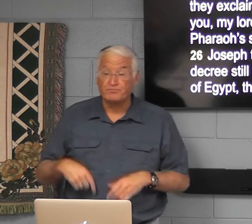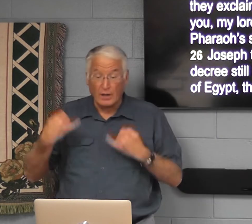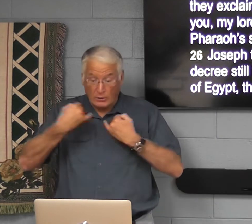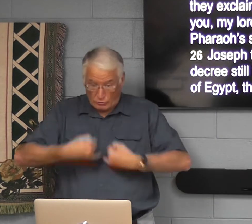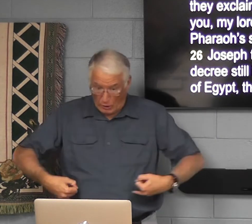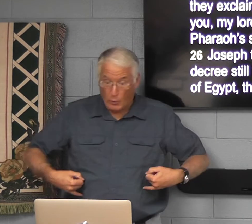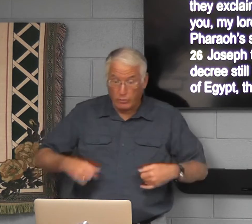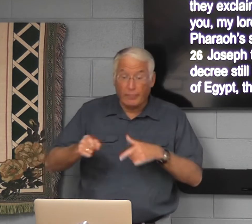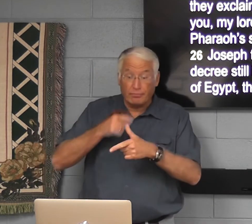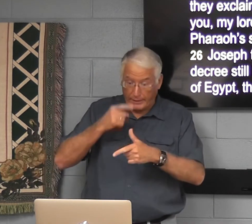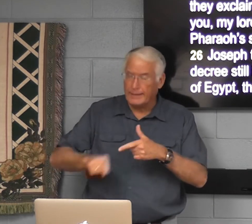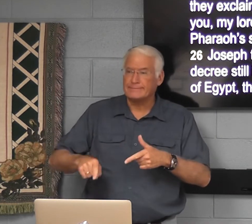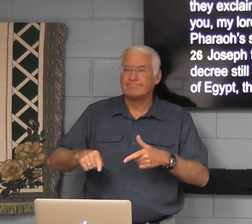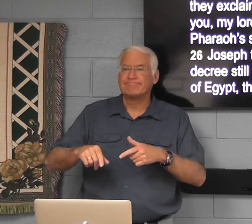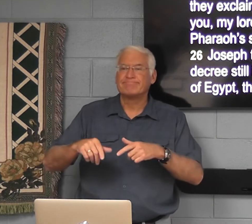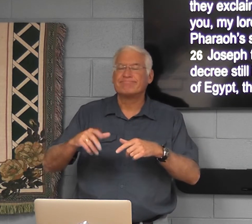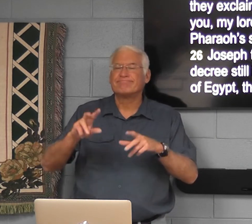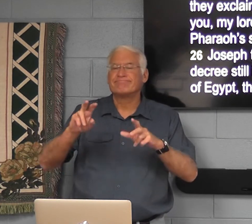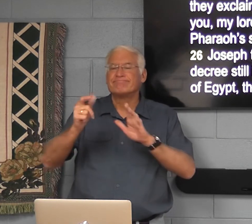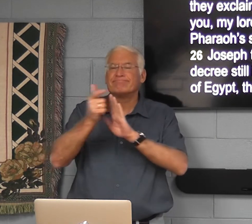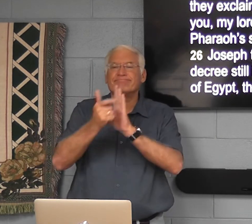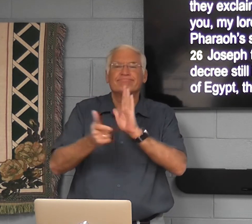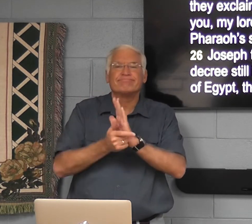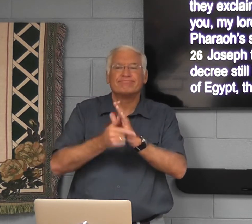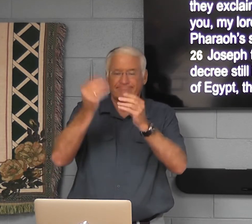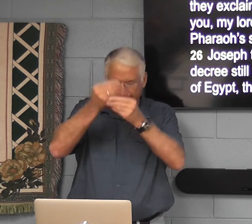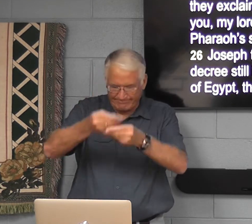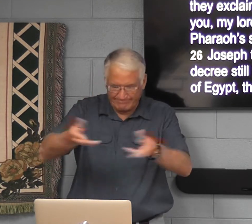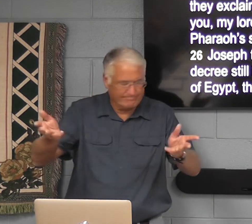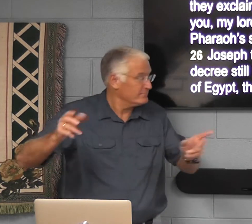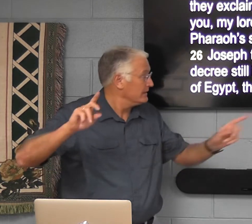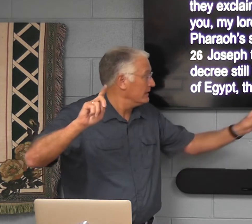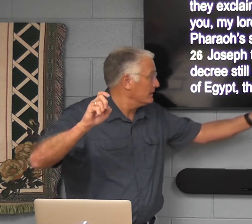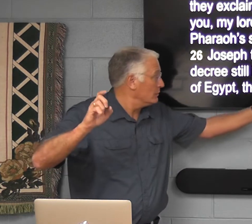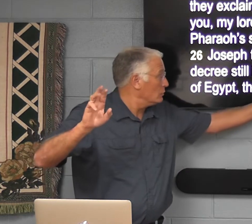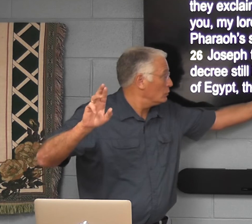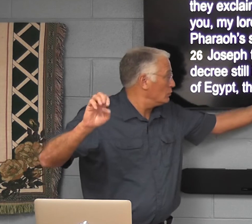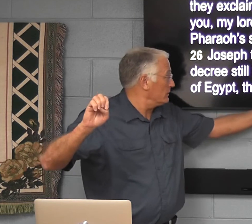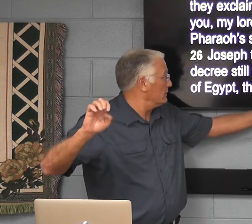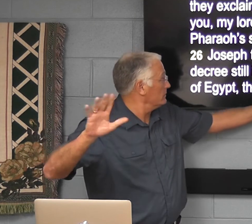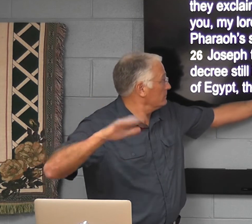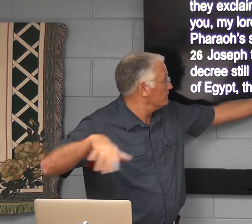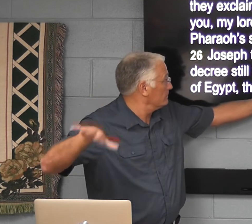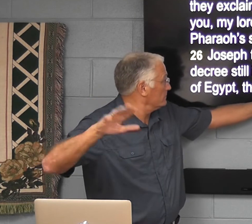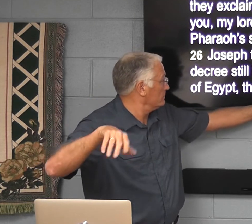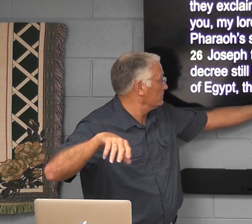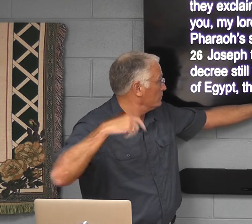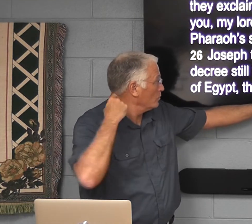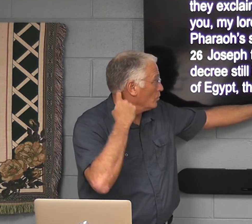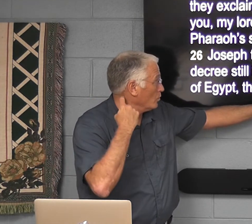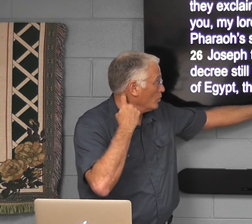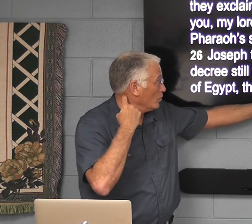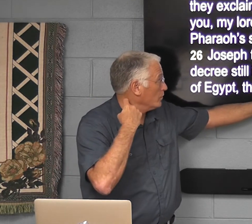Joseph issued a decree, still in effect in the land of Egypt.